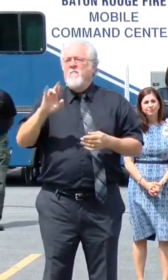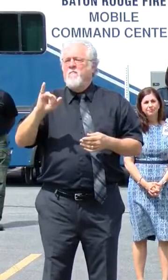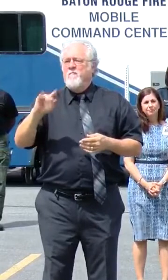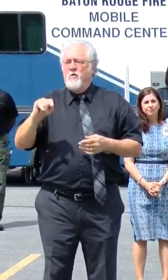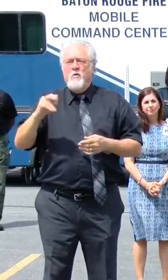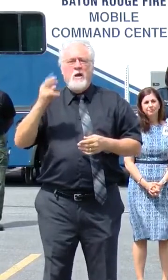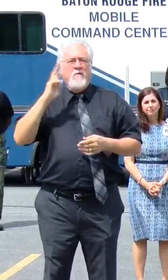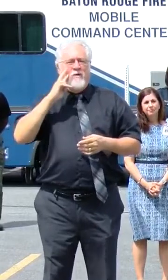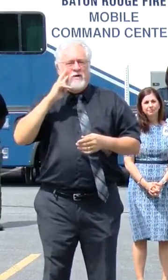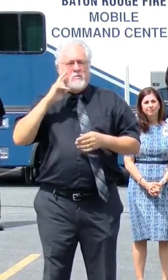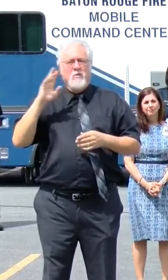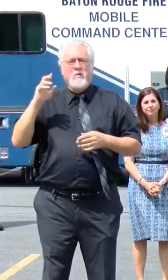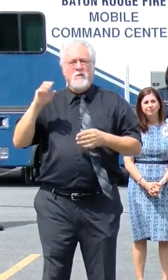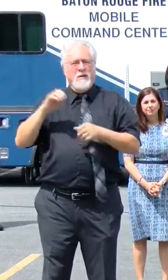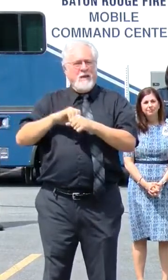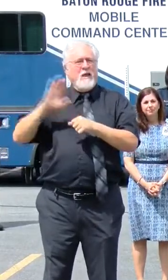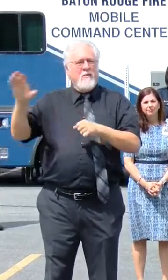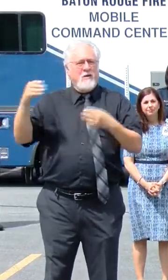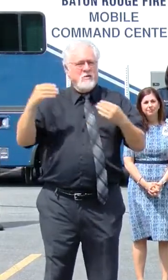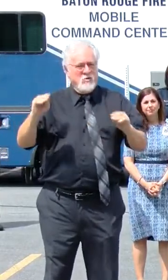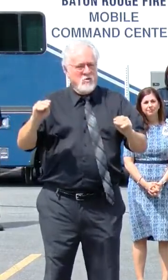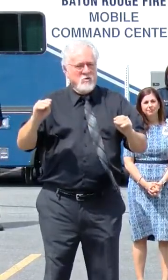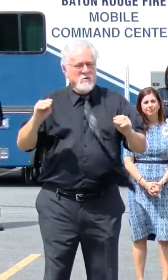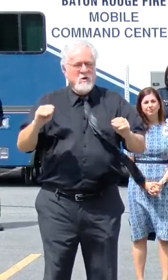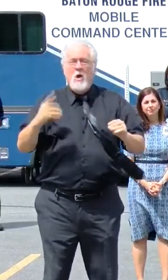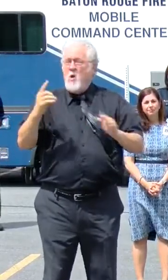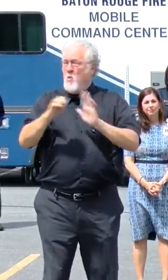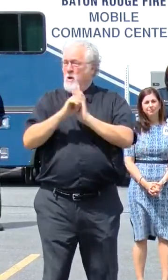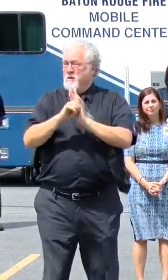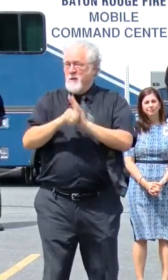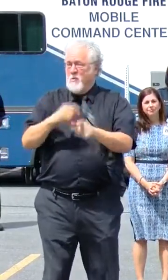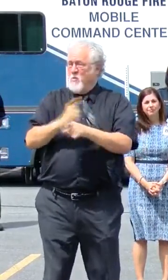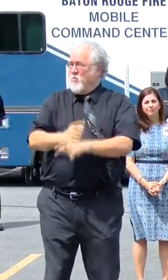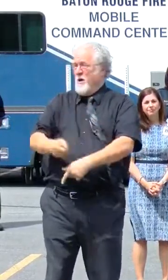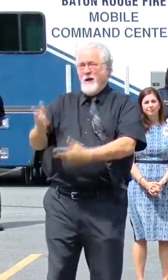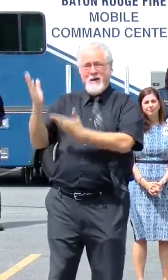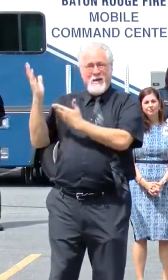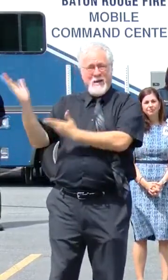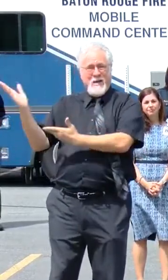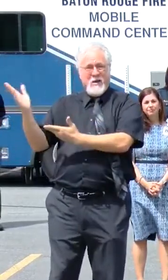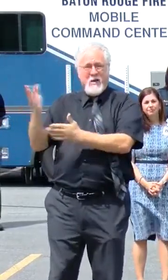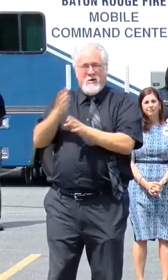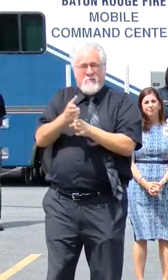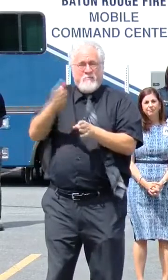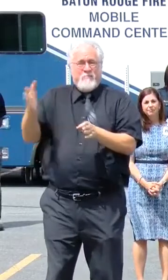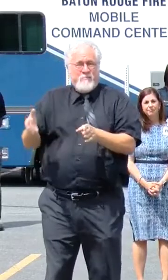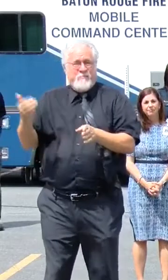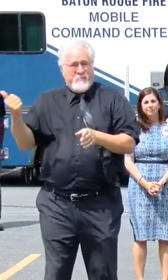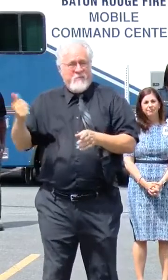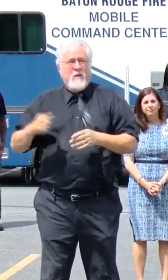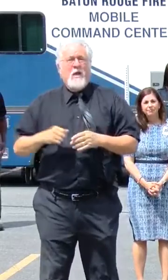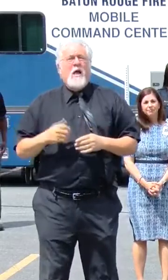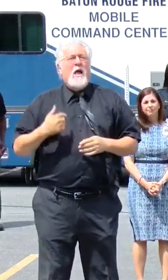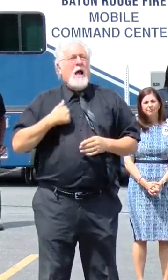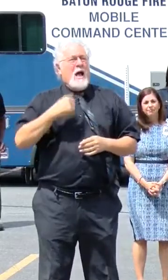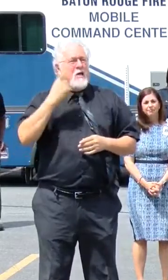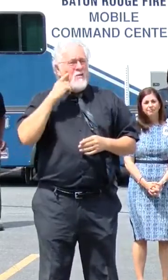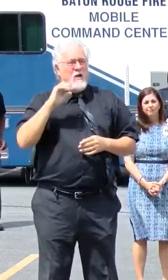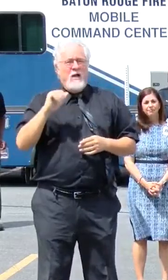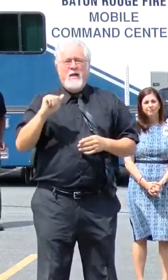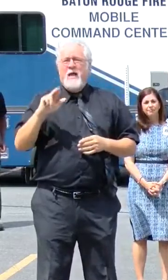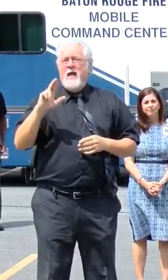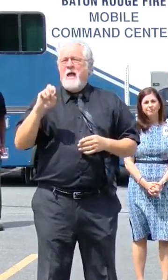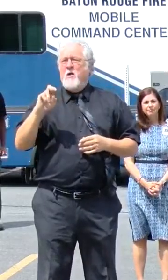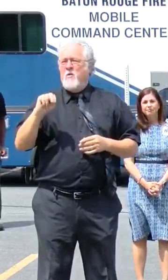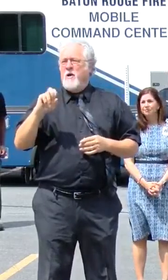growing number of their stores. As I said, one example is right here next door. I think Mr. Aaron